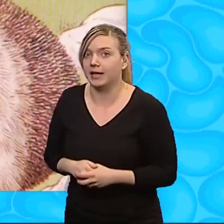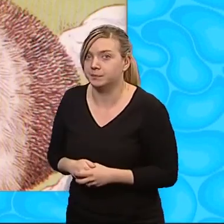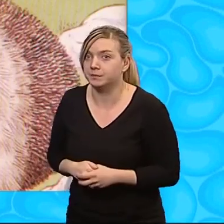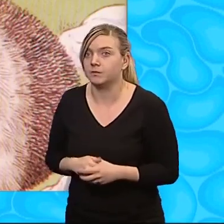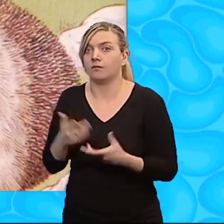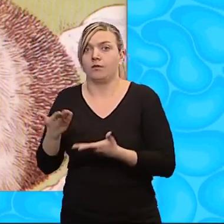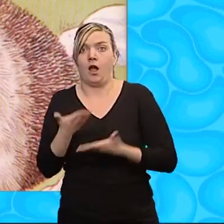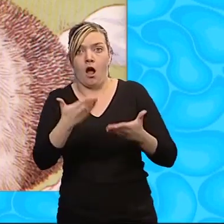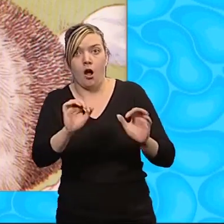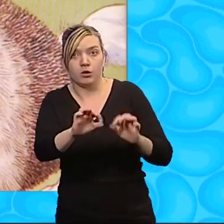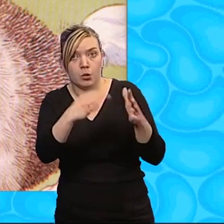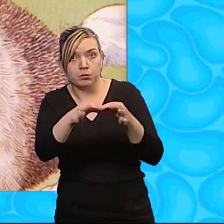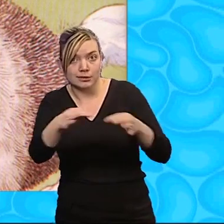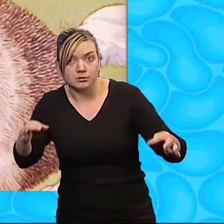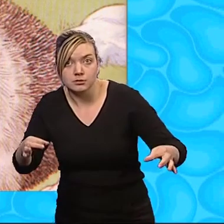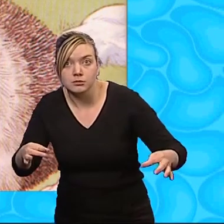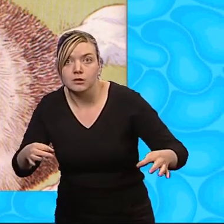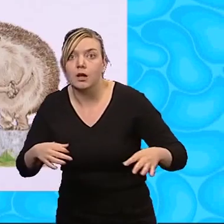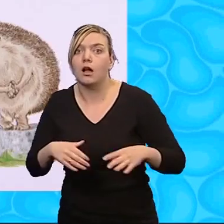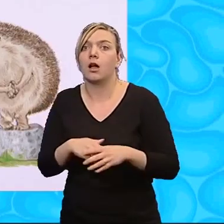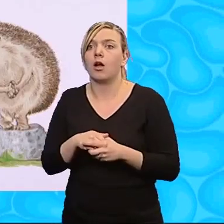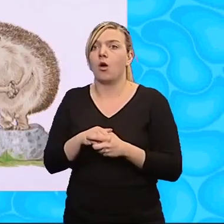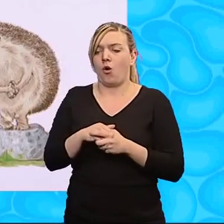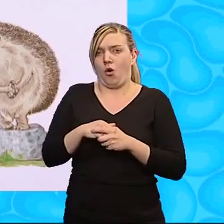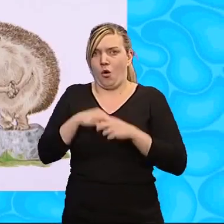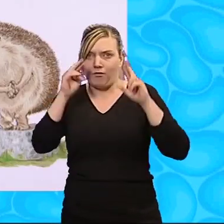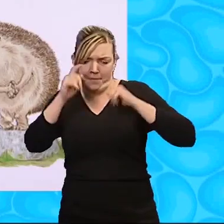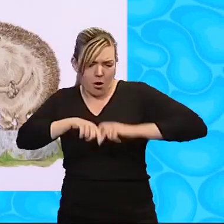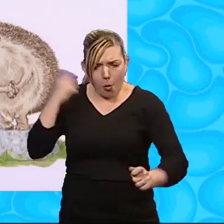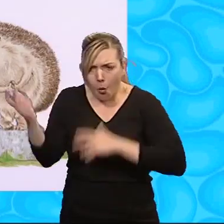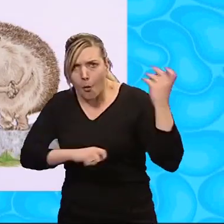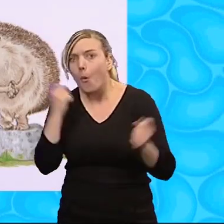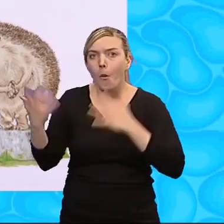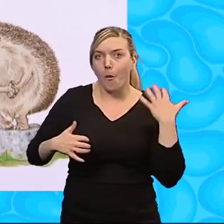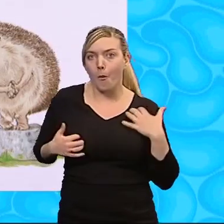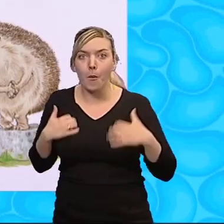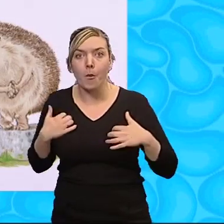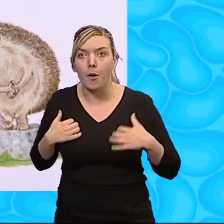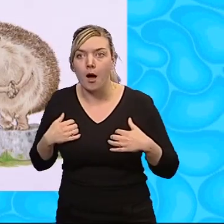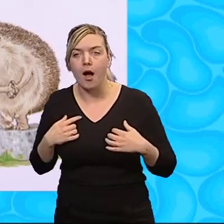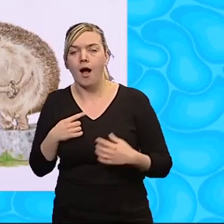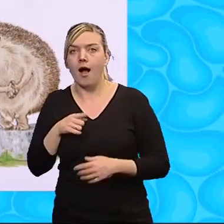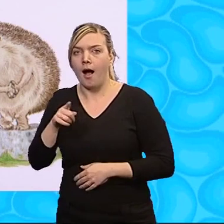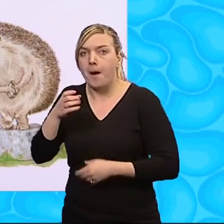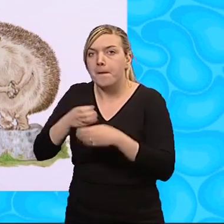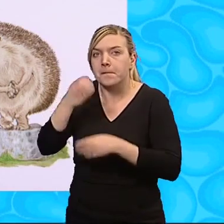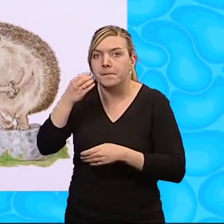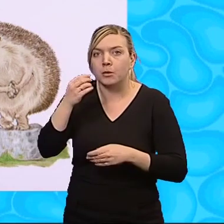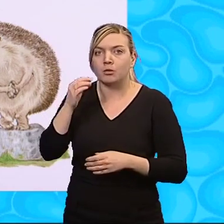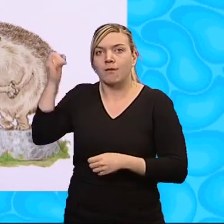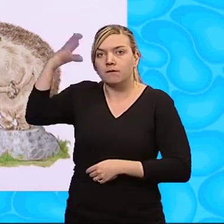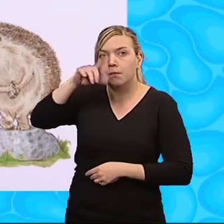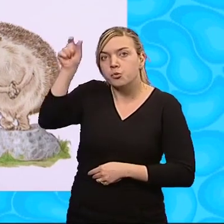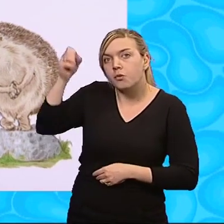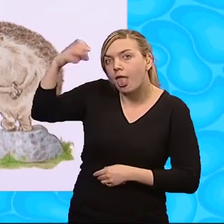Here is a present for you, said Hedgehog. Rabbit tore off the wrapping leaf. It's a bottle of moonlight, said Hedgehog,